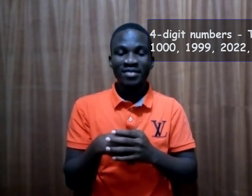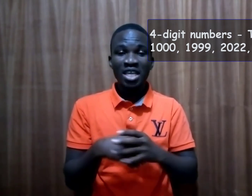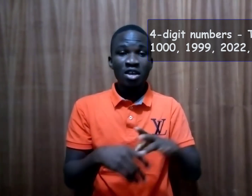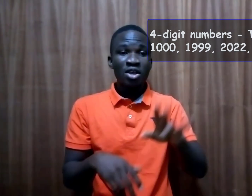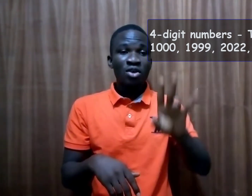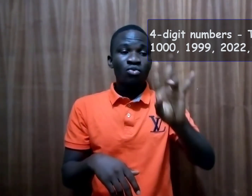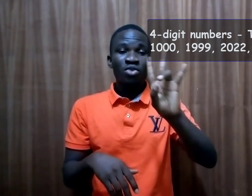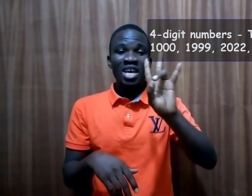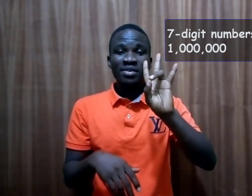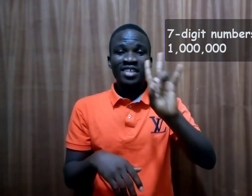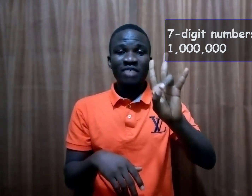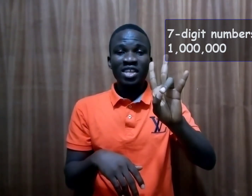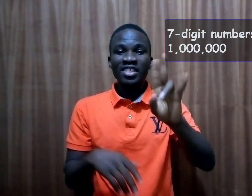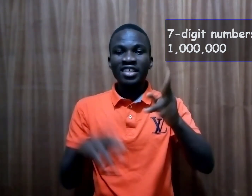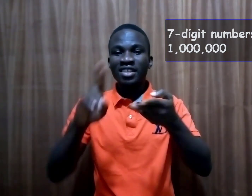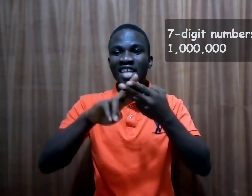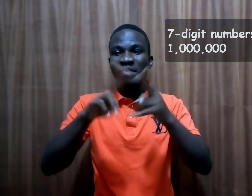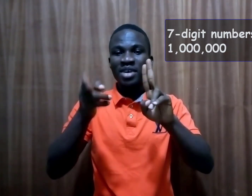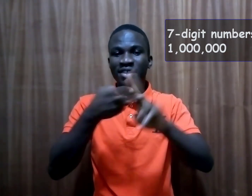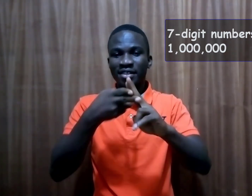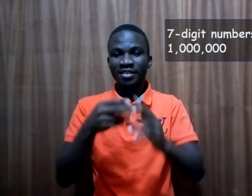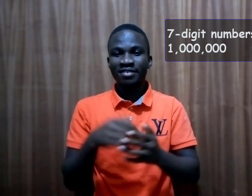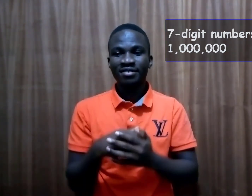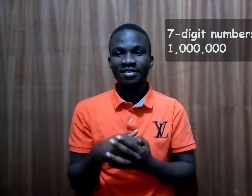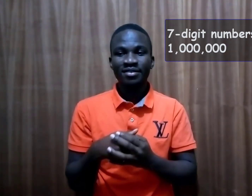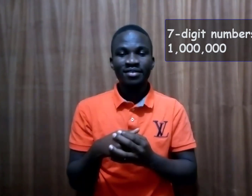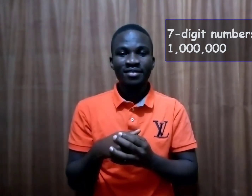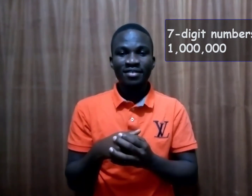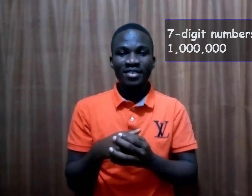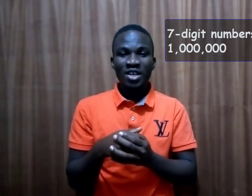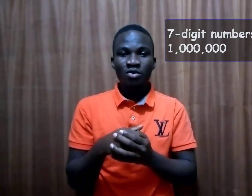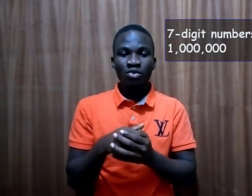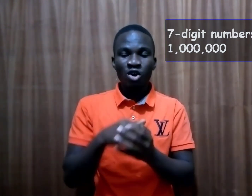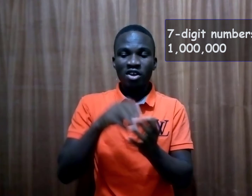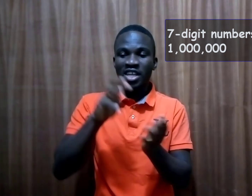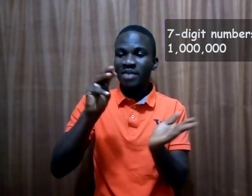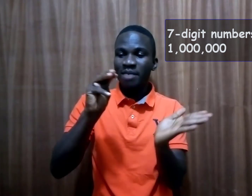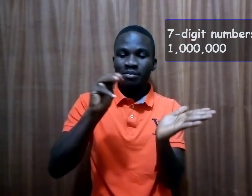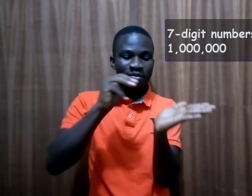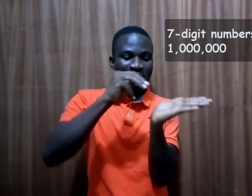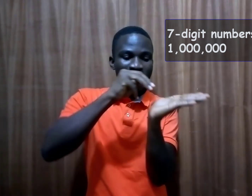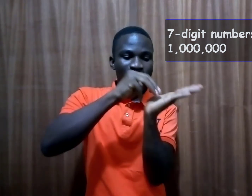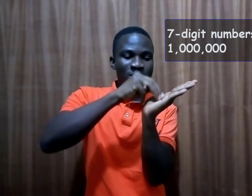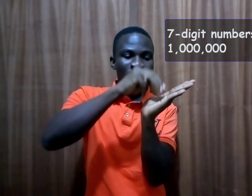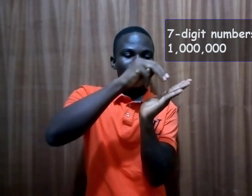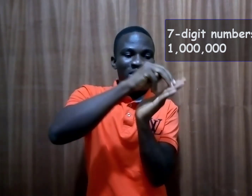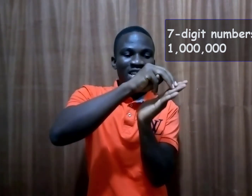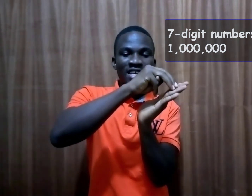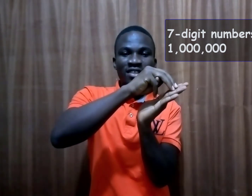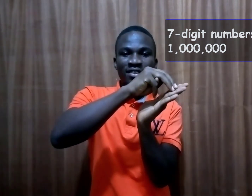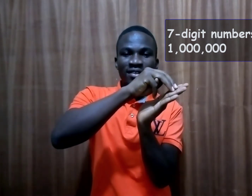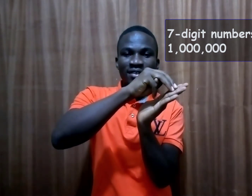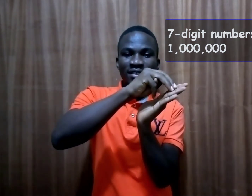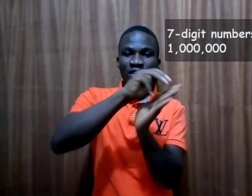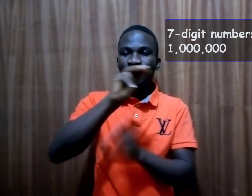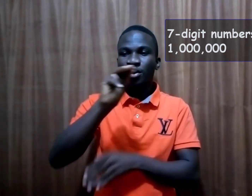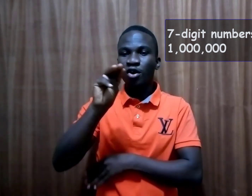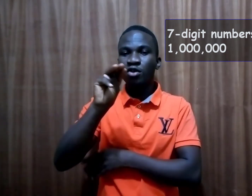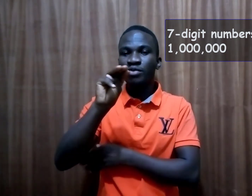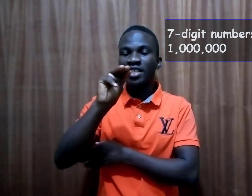We have seven digit numbers. We call them M. Millions or we